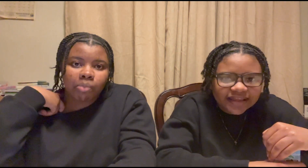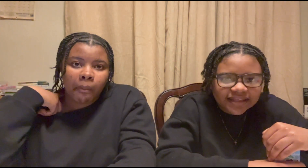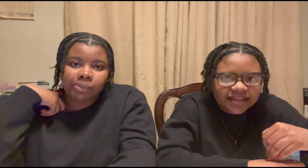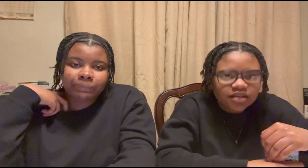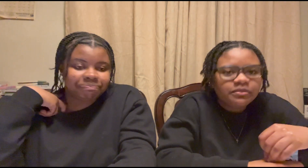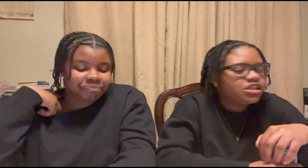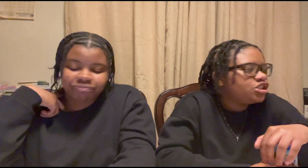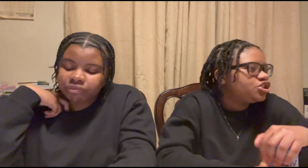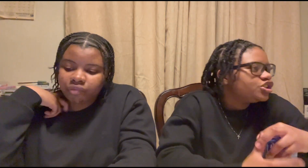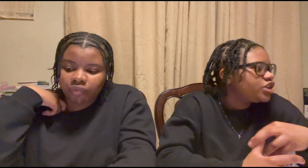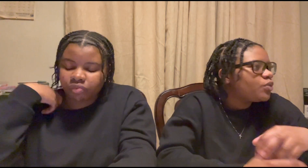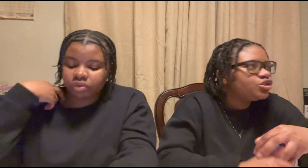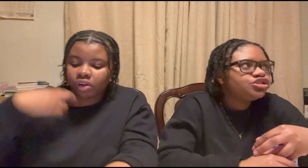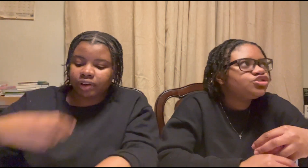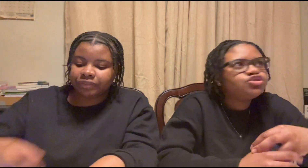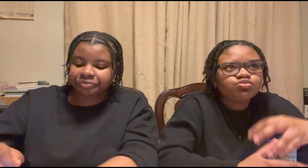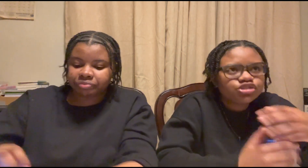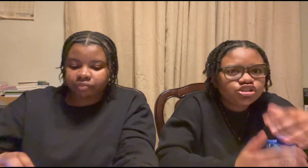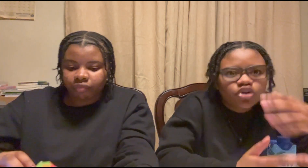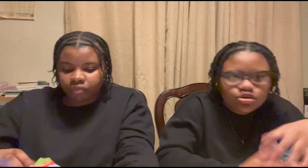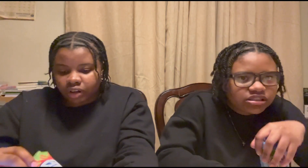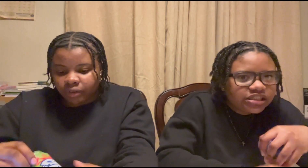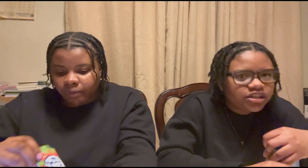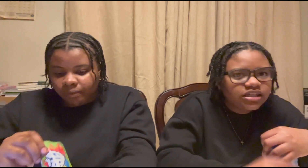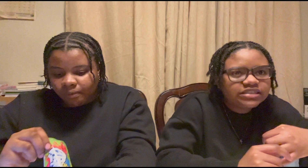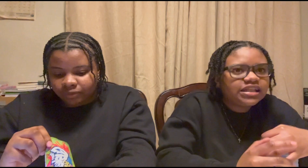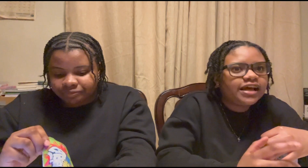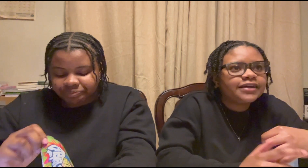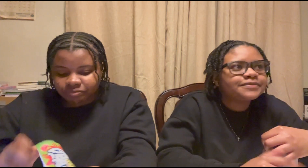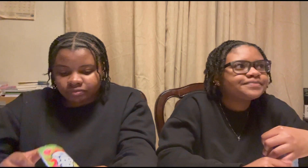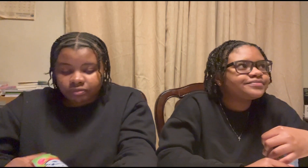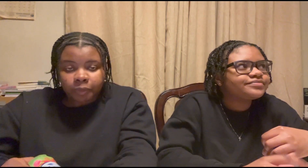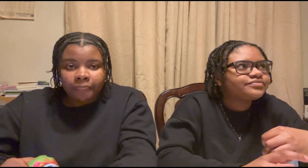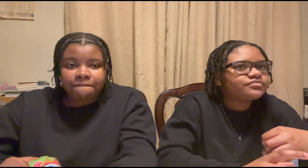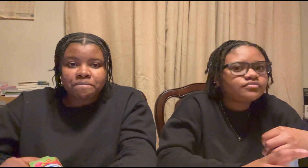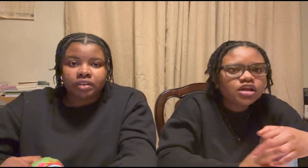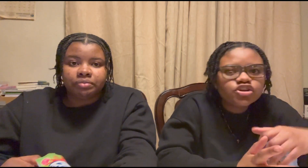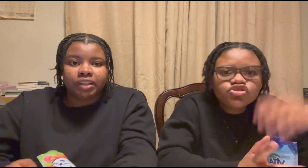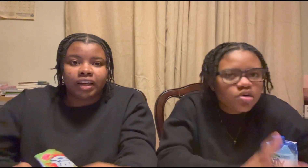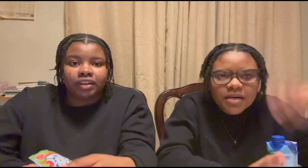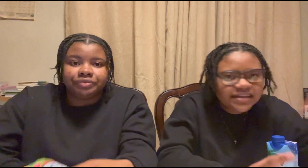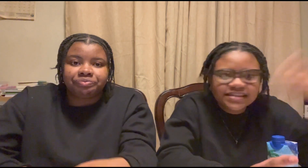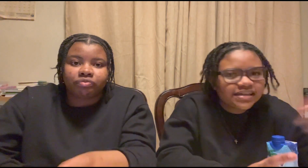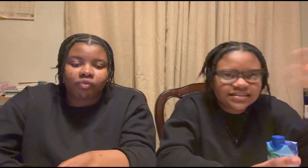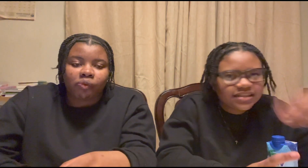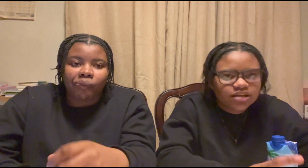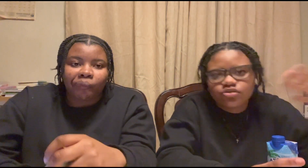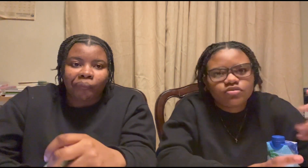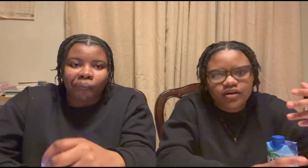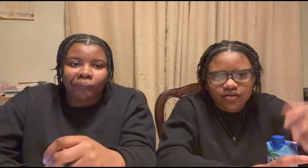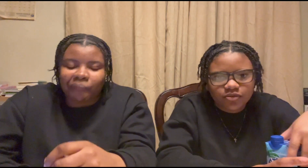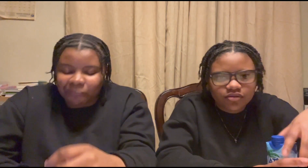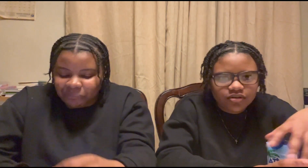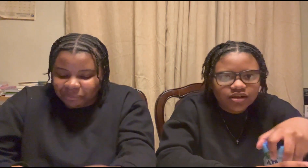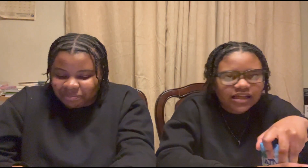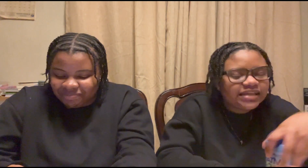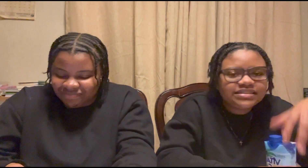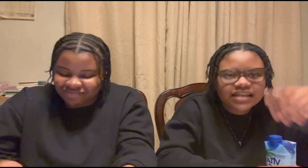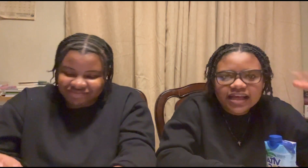because it's like when she when she goes in there it's like nobody can't have to worry it's like